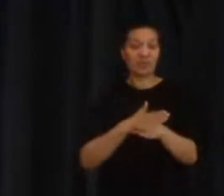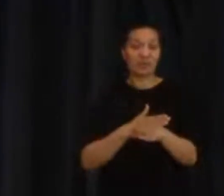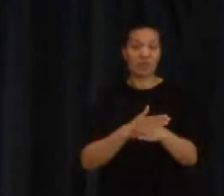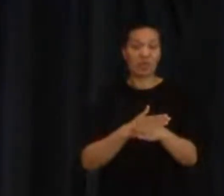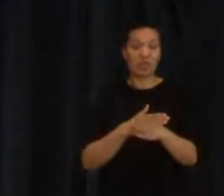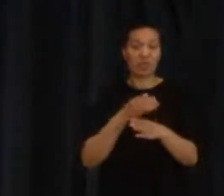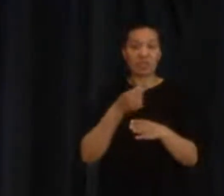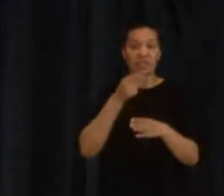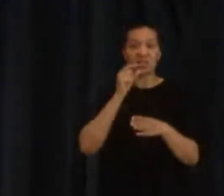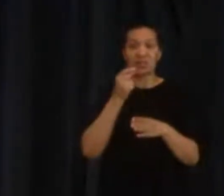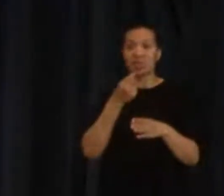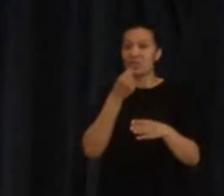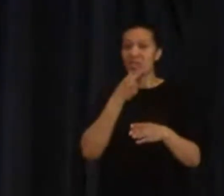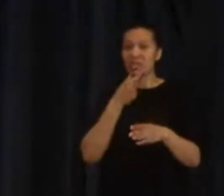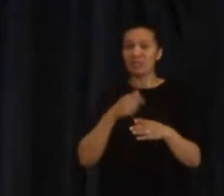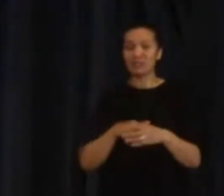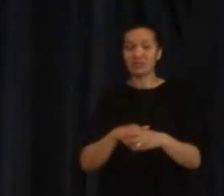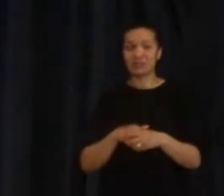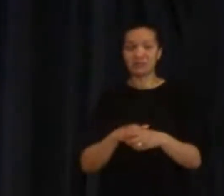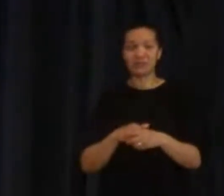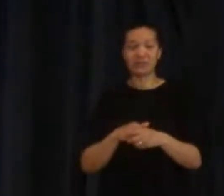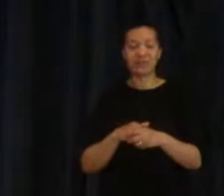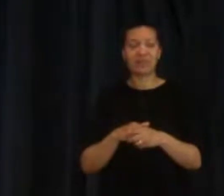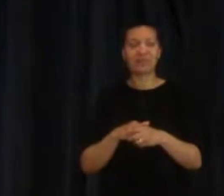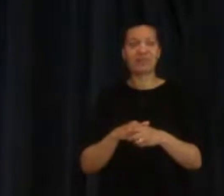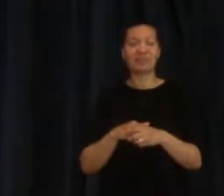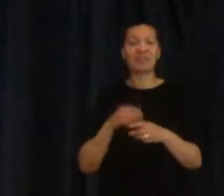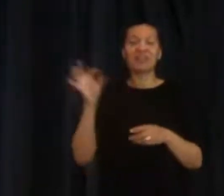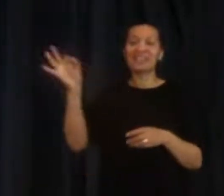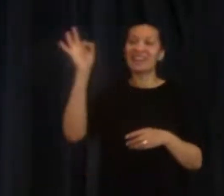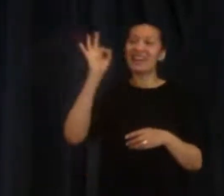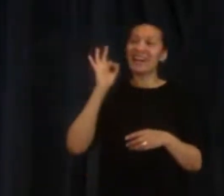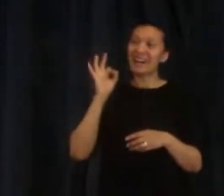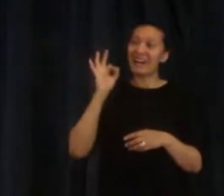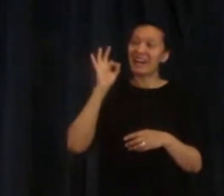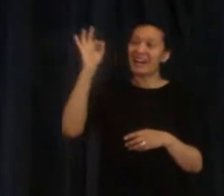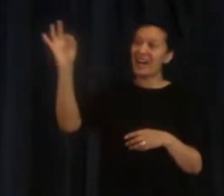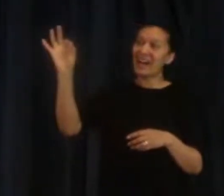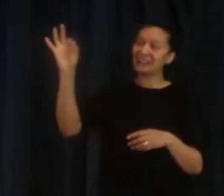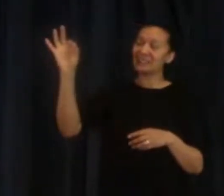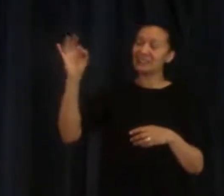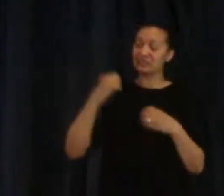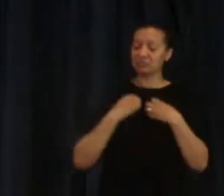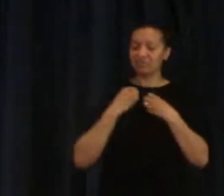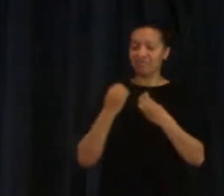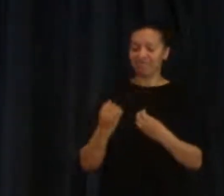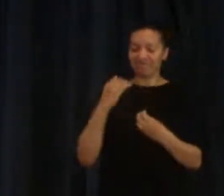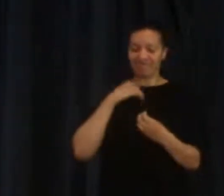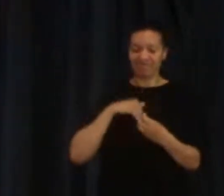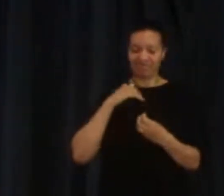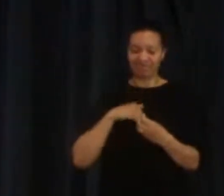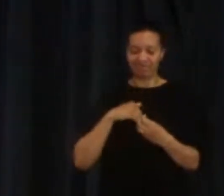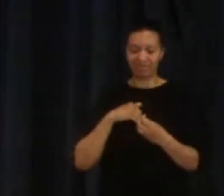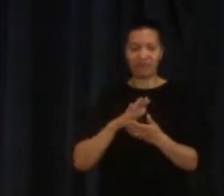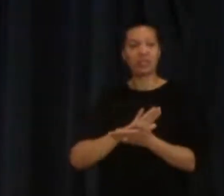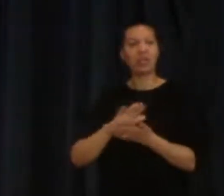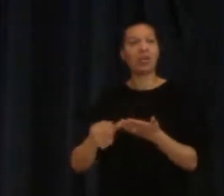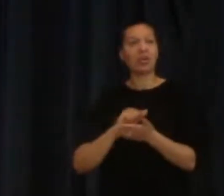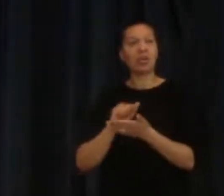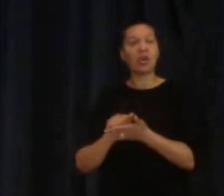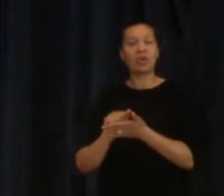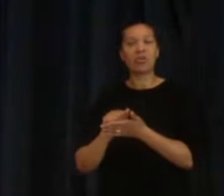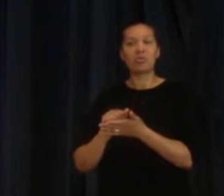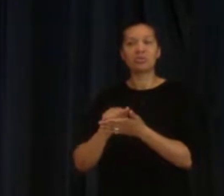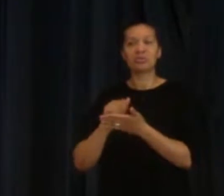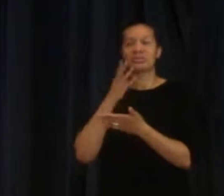ask God to examine us and that's part of the Holy Spirit's role isn't we saw that Holy Spirit convicts us of sin and